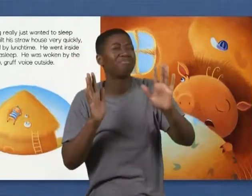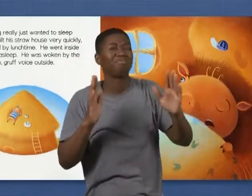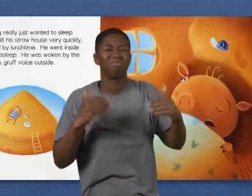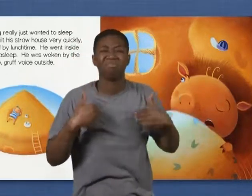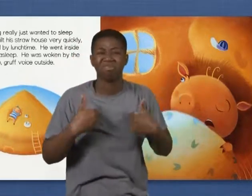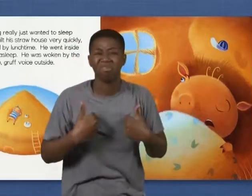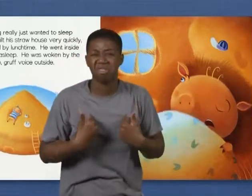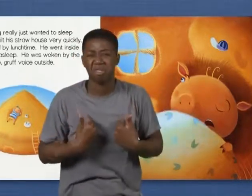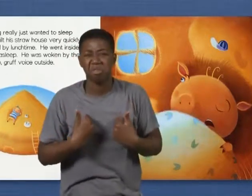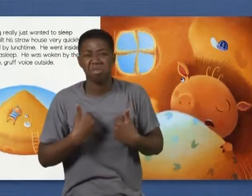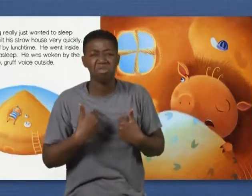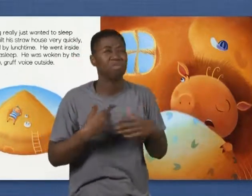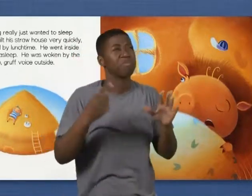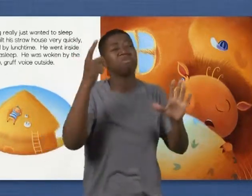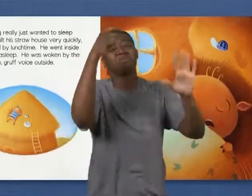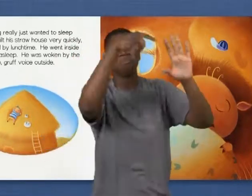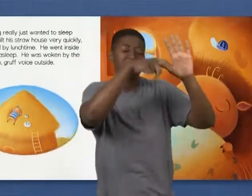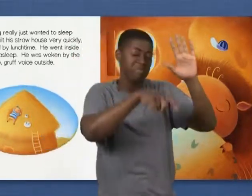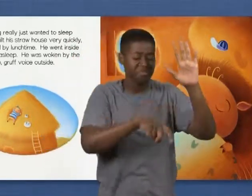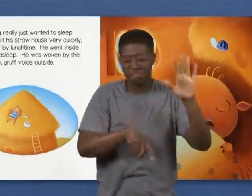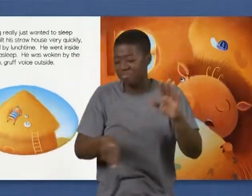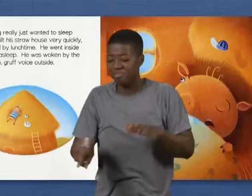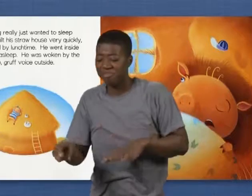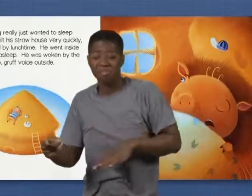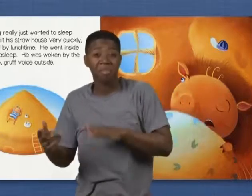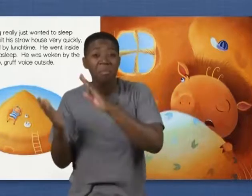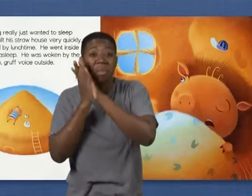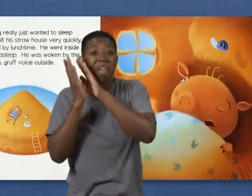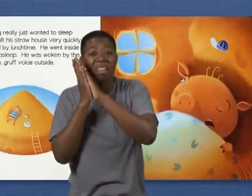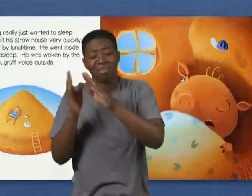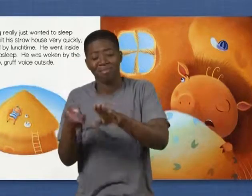He went inside to rest and fell asleep.